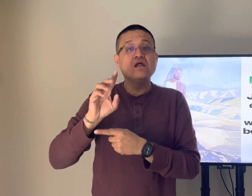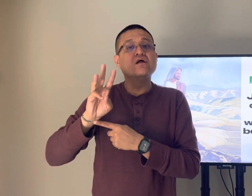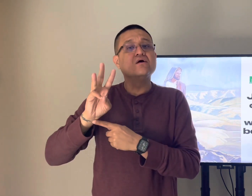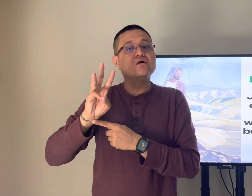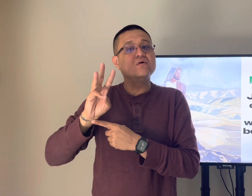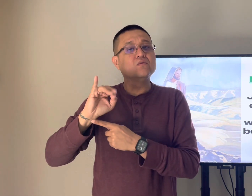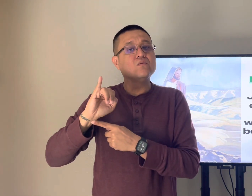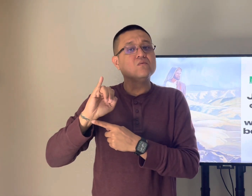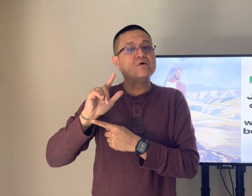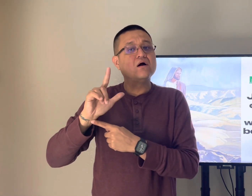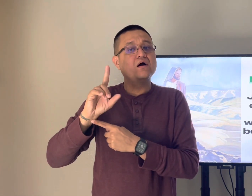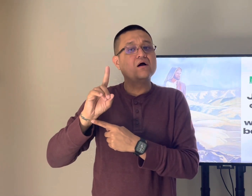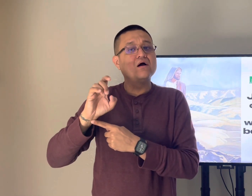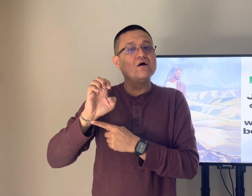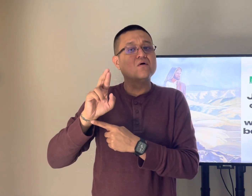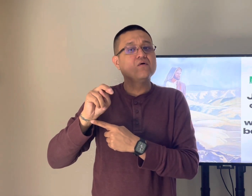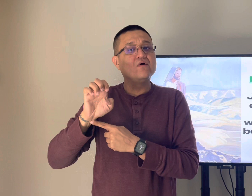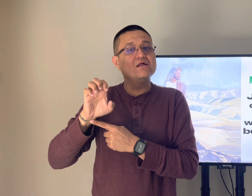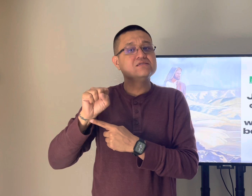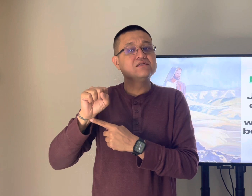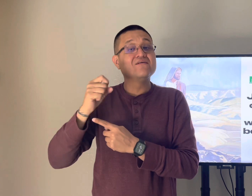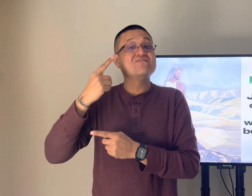moses where they were they wandered for 40 years